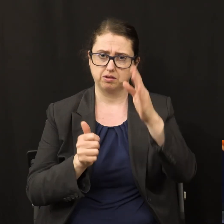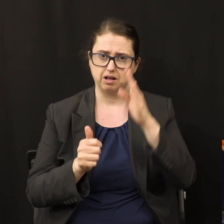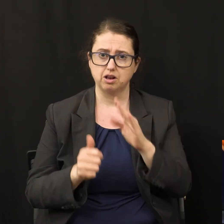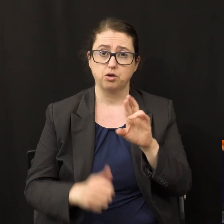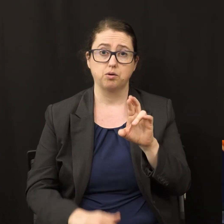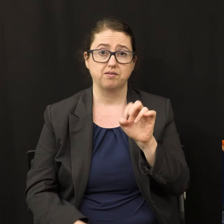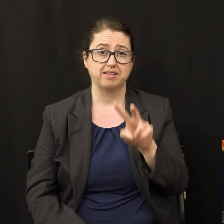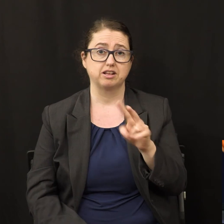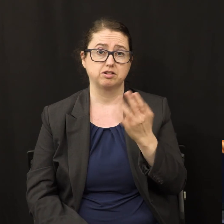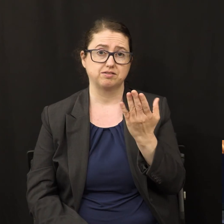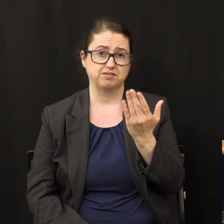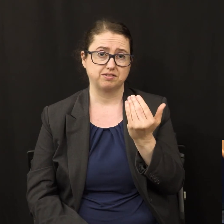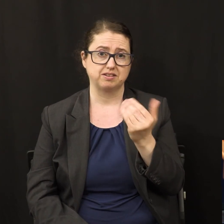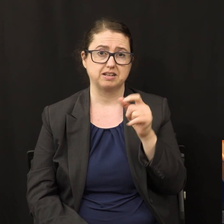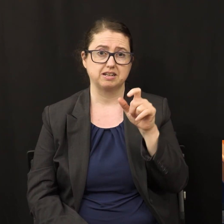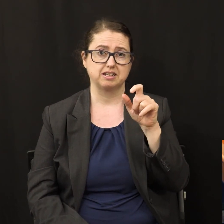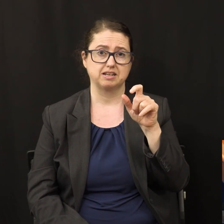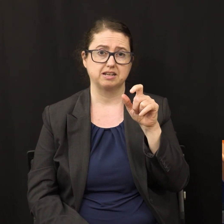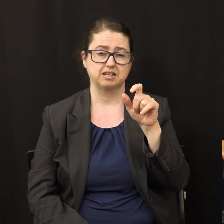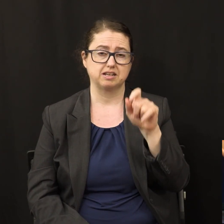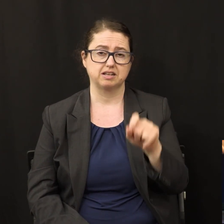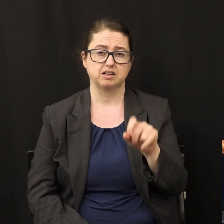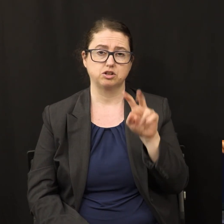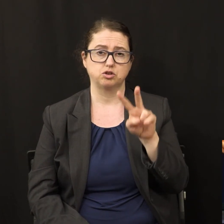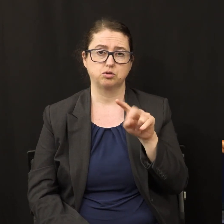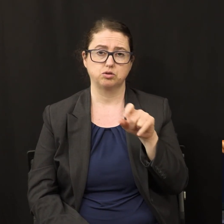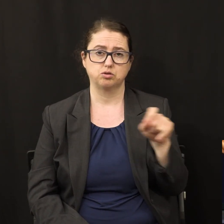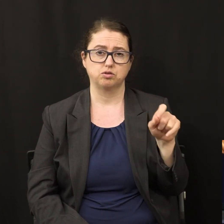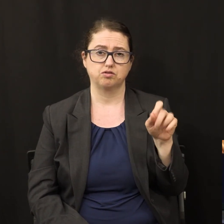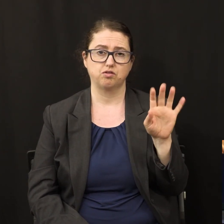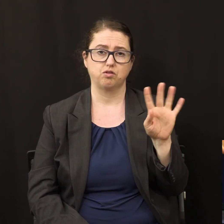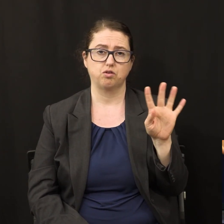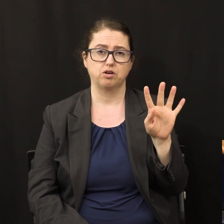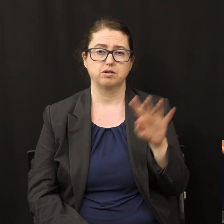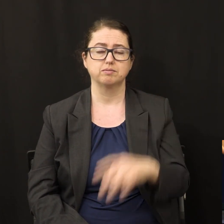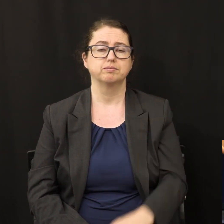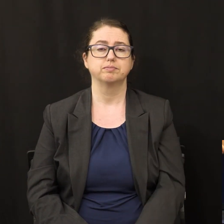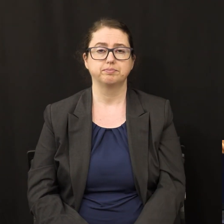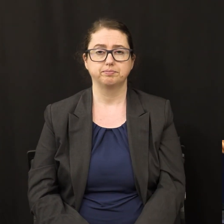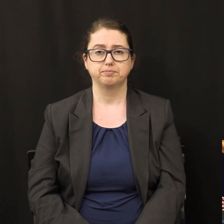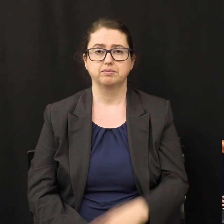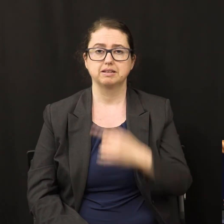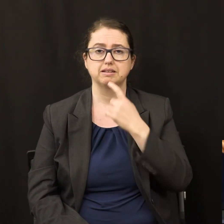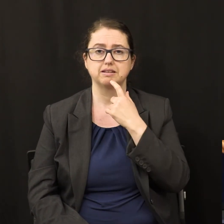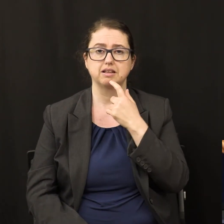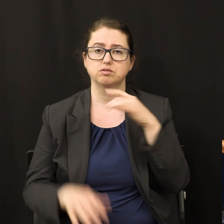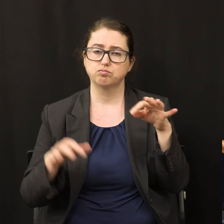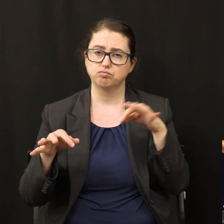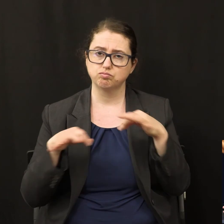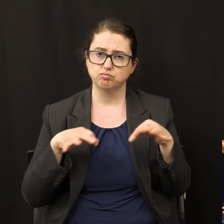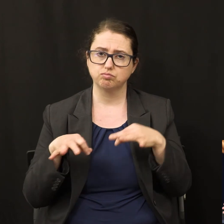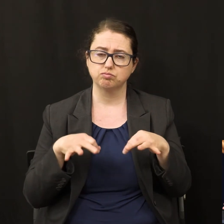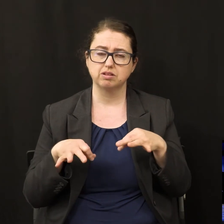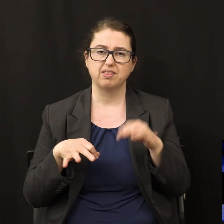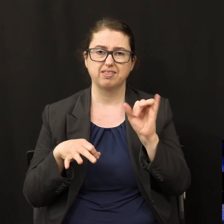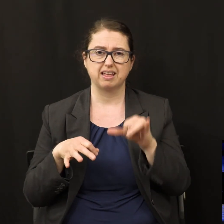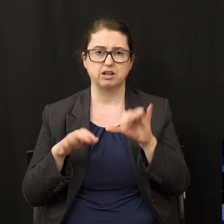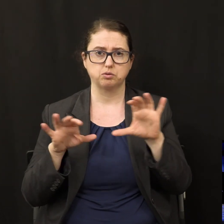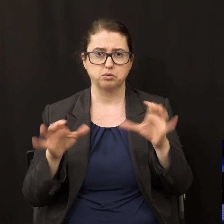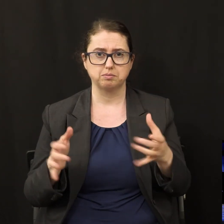chapter 15 verses 2 through 4 Revelation 15 2 through 4 here it describes the victorious group and I saw something